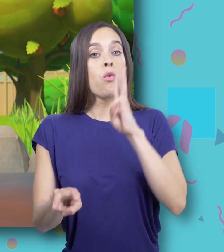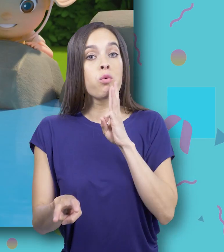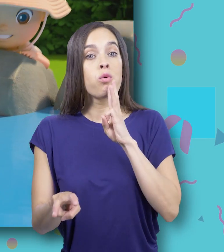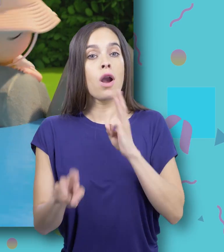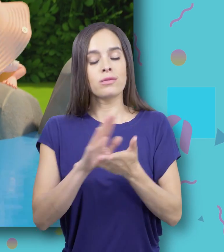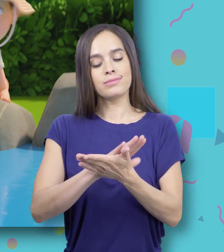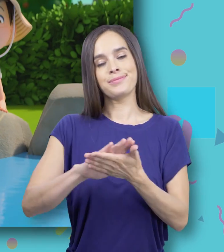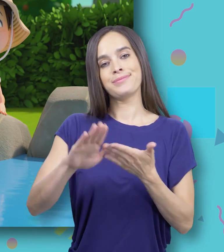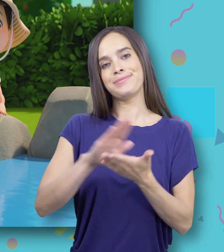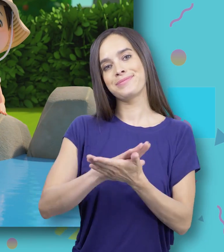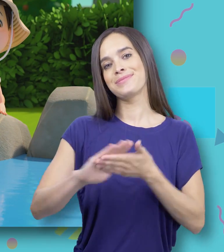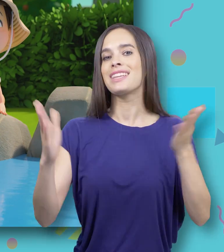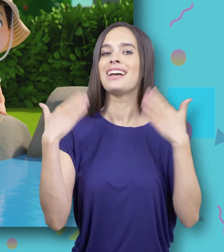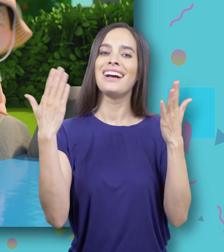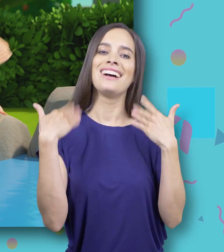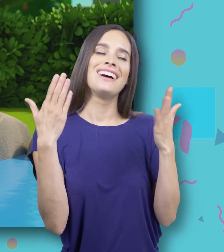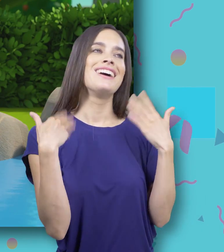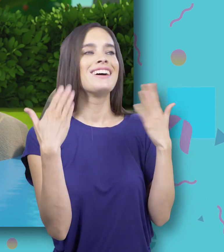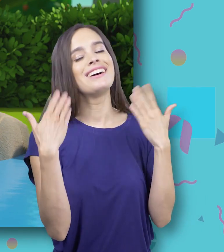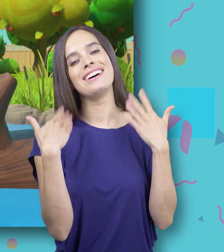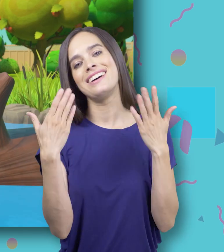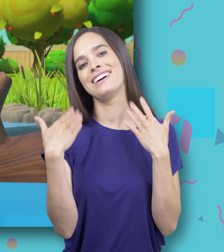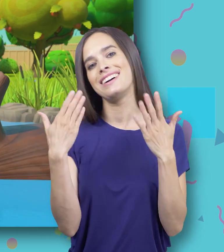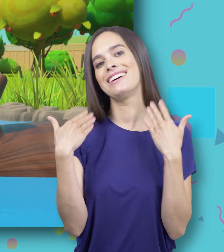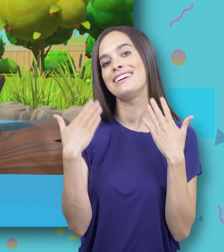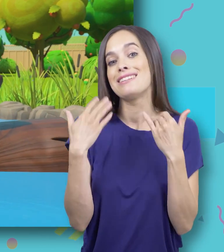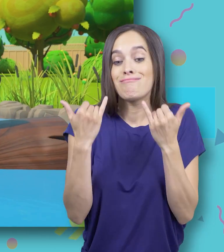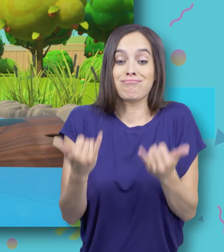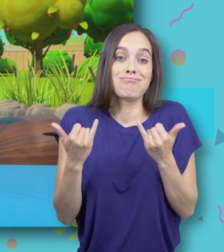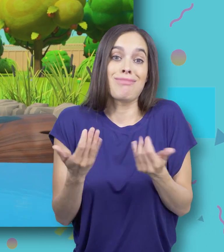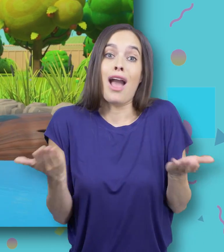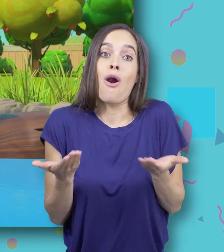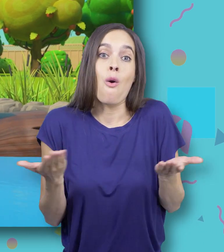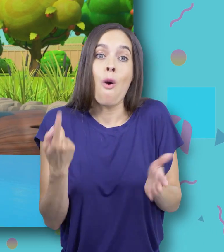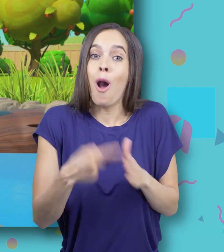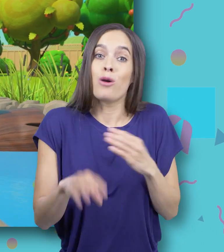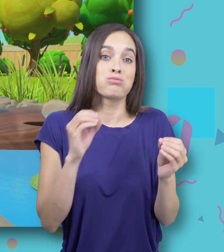pool When it was nice and cool Now there are no speckled frogs